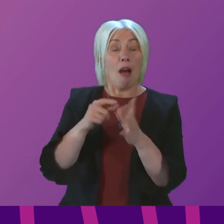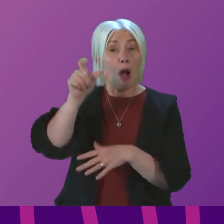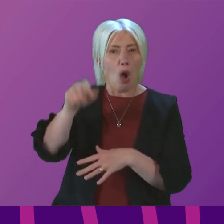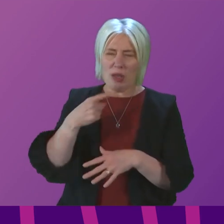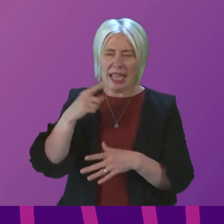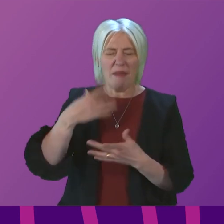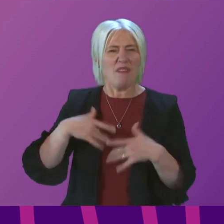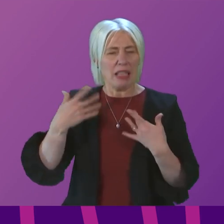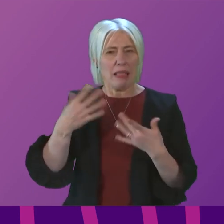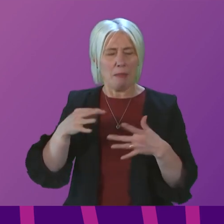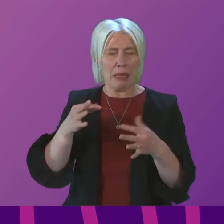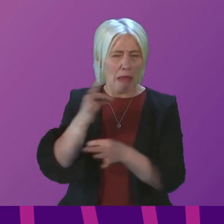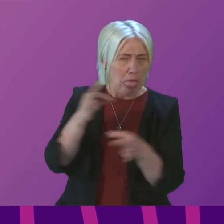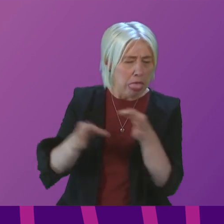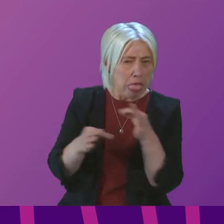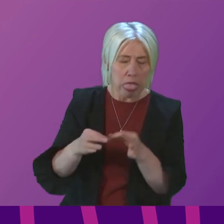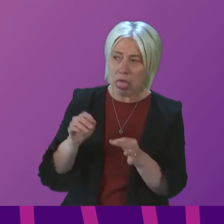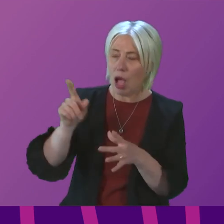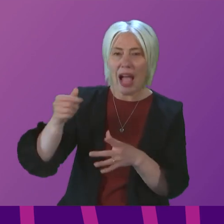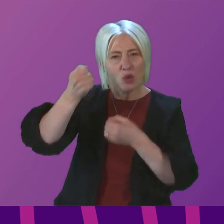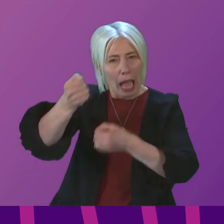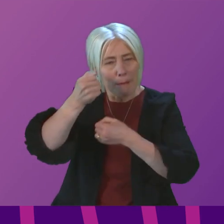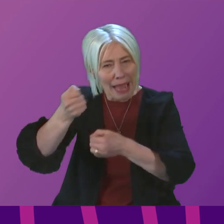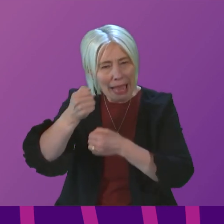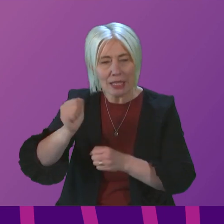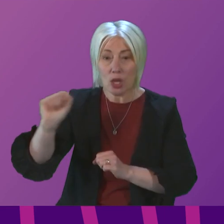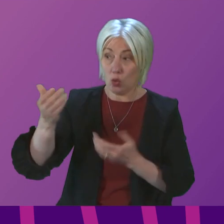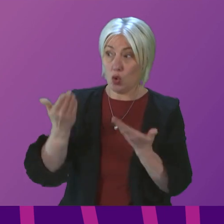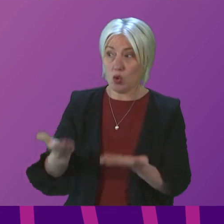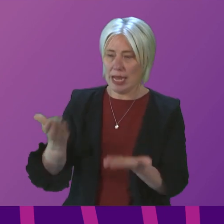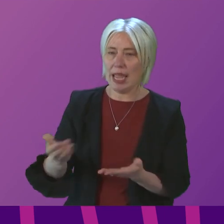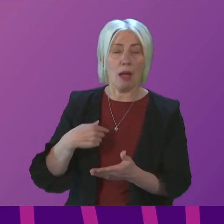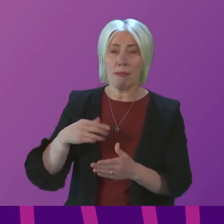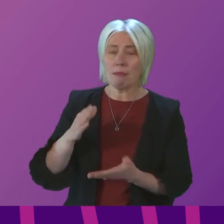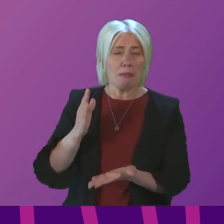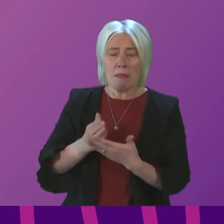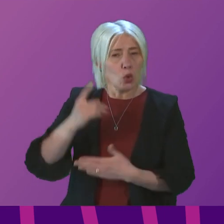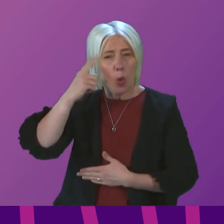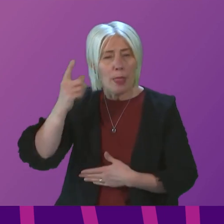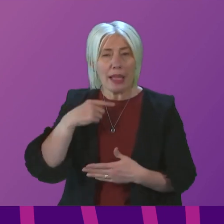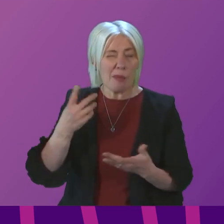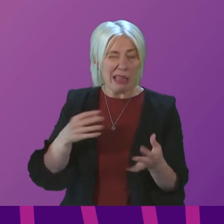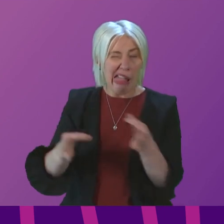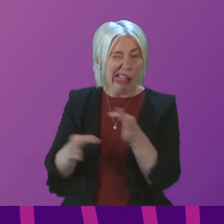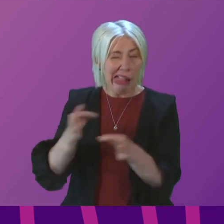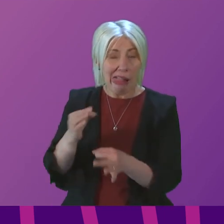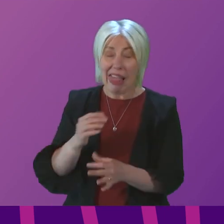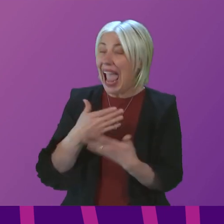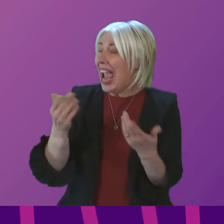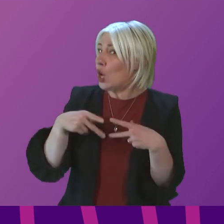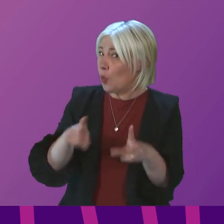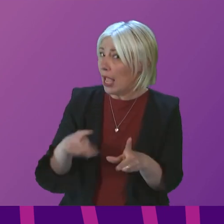so again to thank her for her campaigning. I do not consider that she was misled in any way. would be happy to speak directly to her